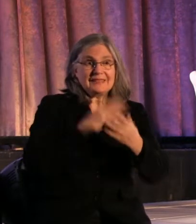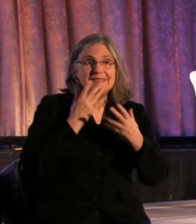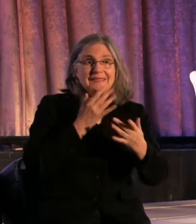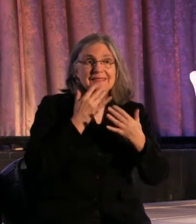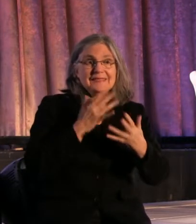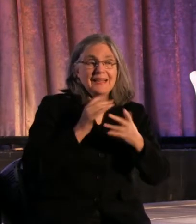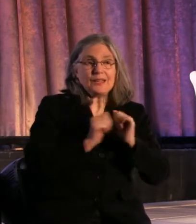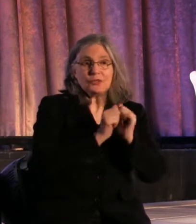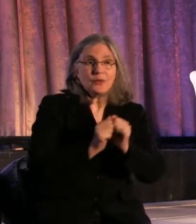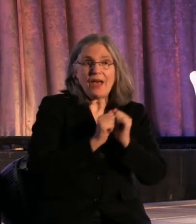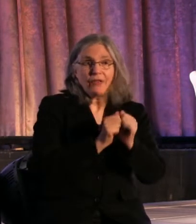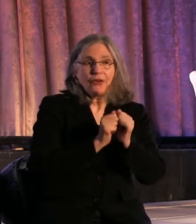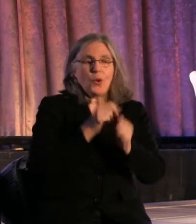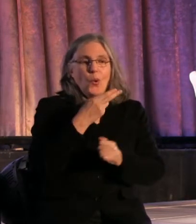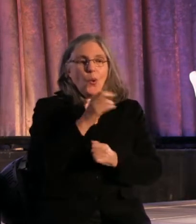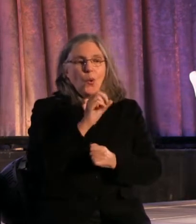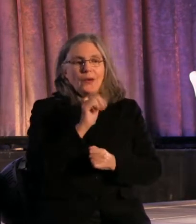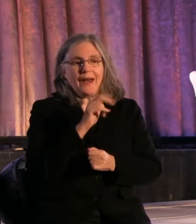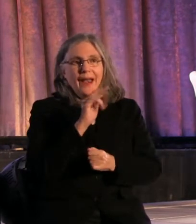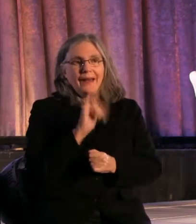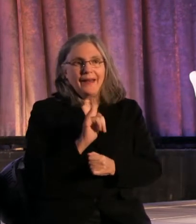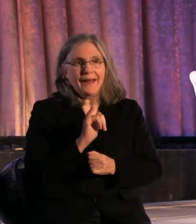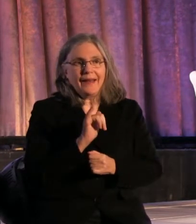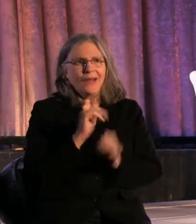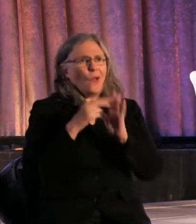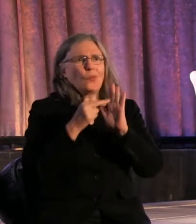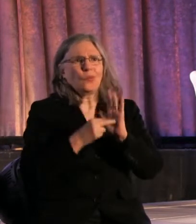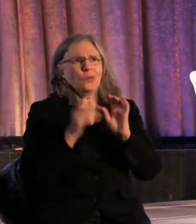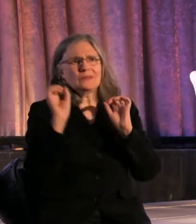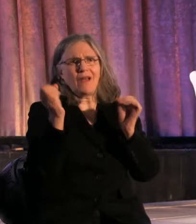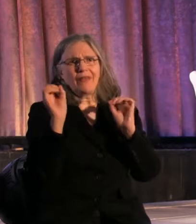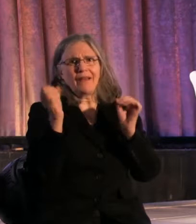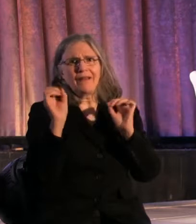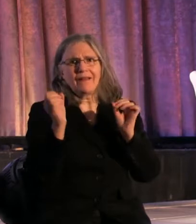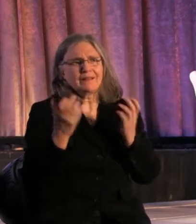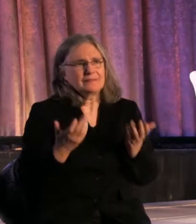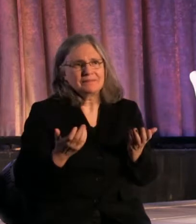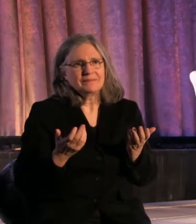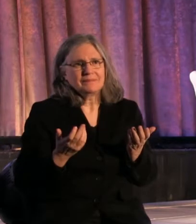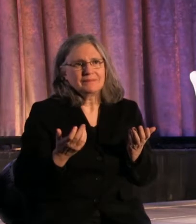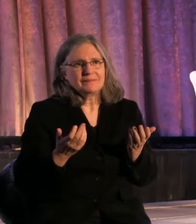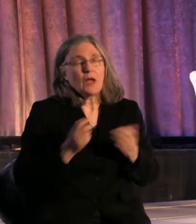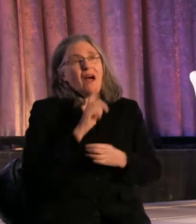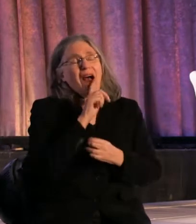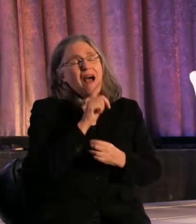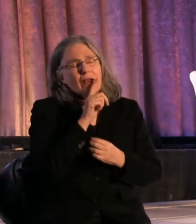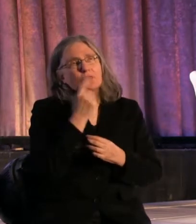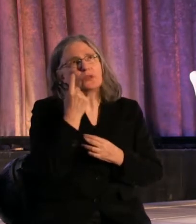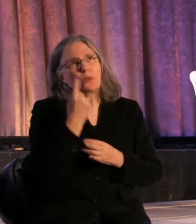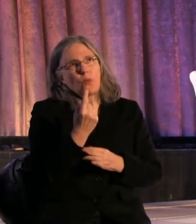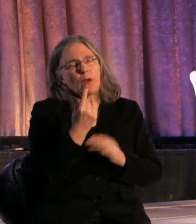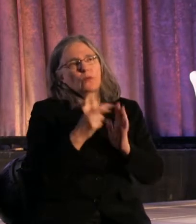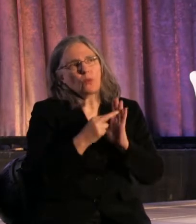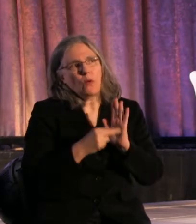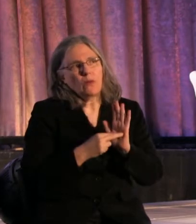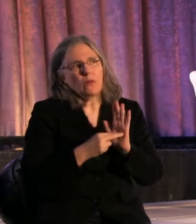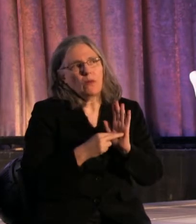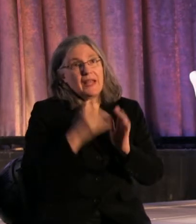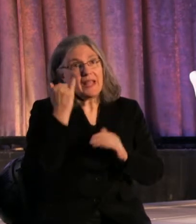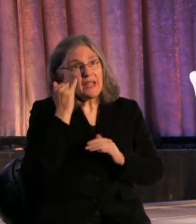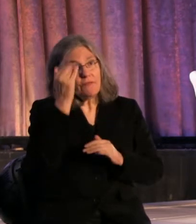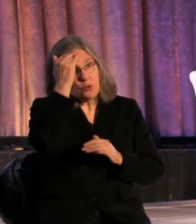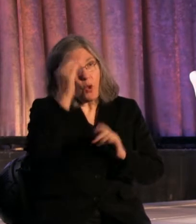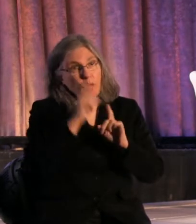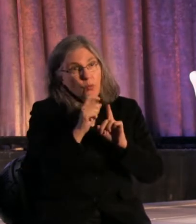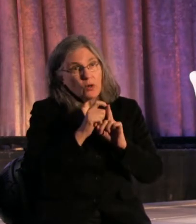have no rules. So, I mean, as far as I know. Well, actually, there's one rule, which if you know the words, you